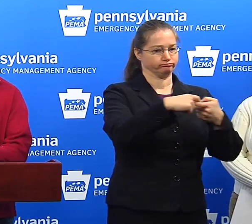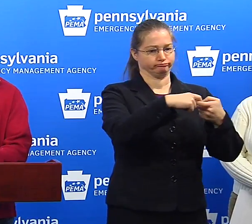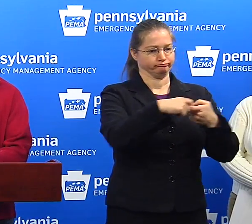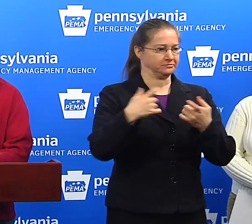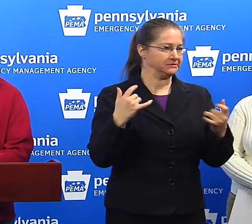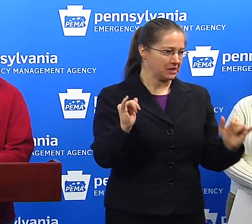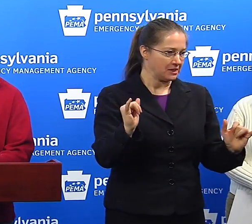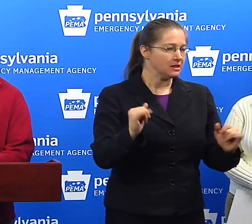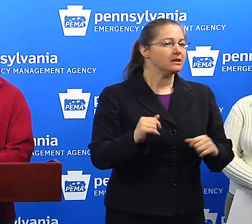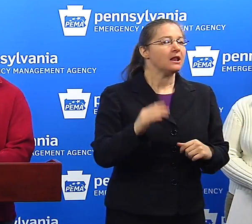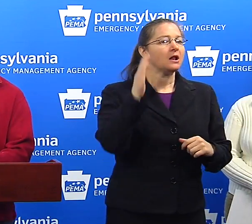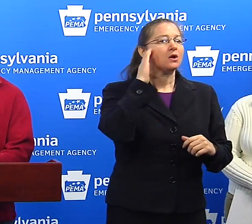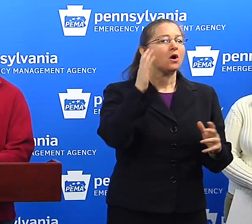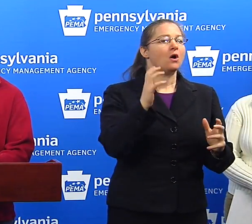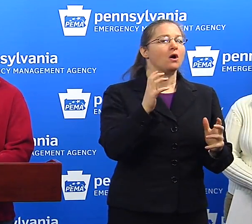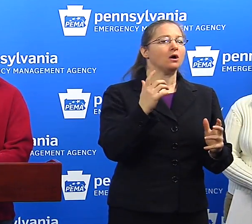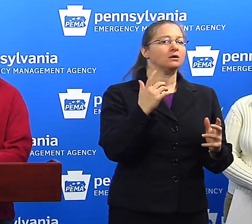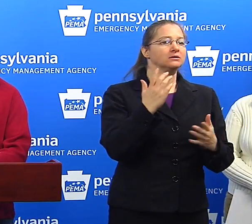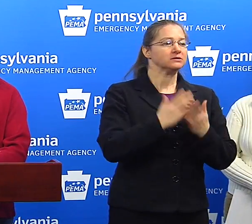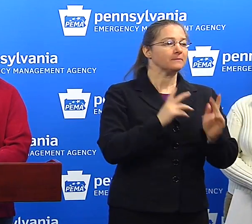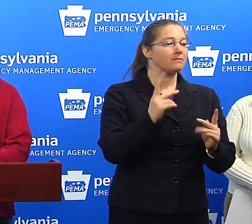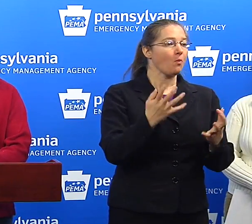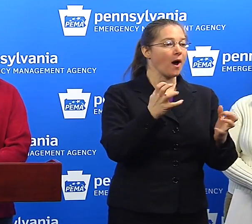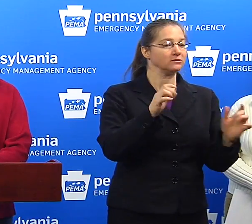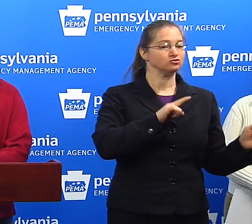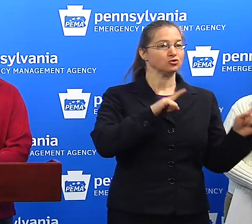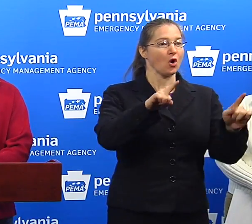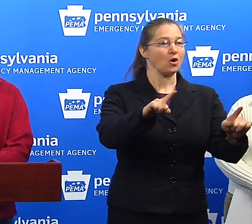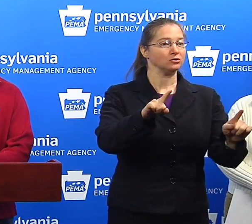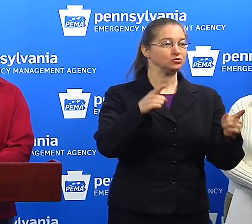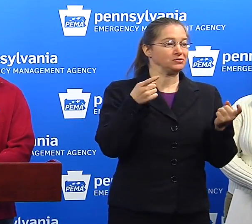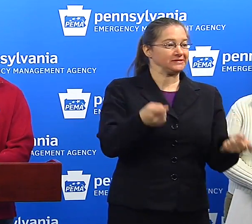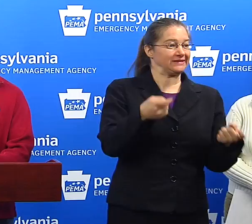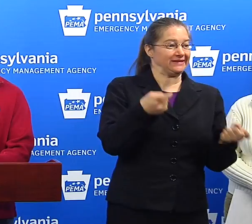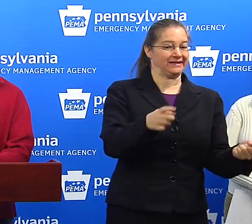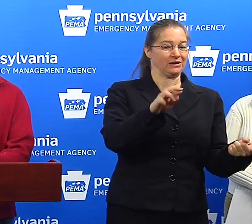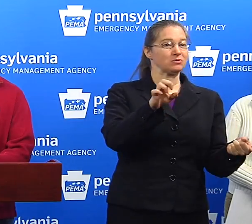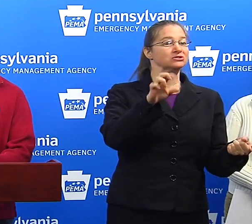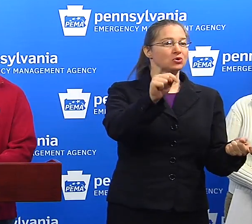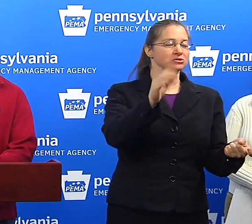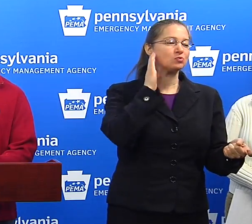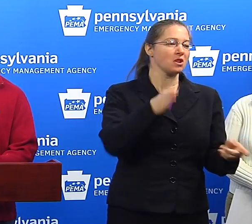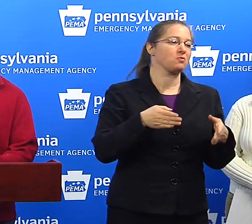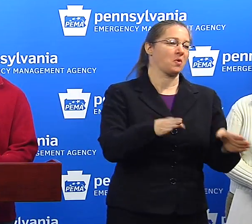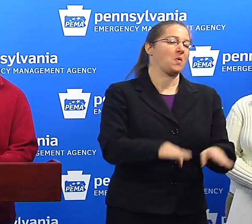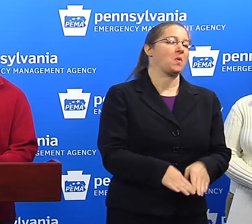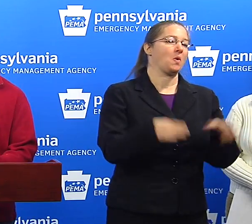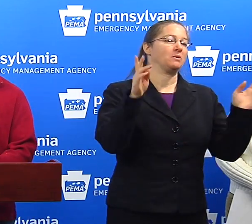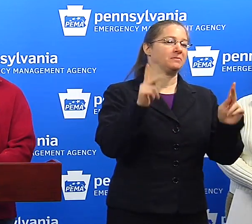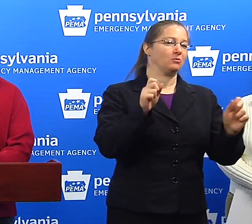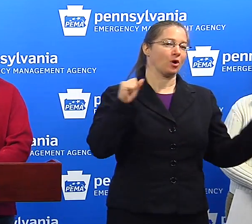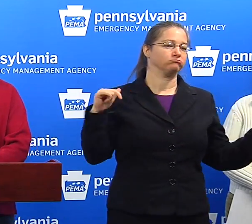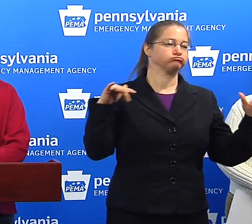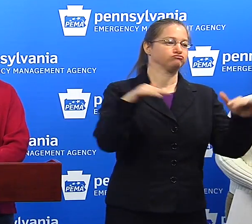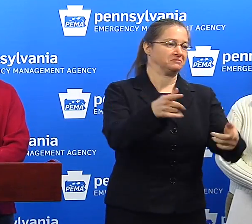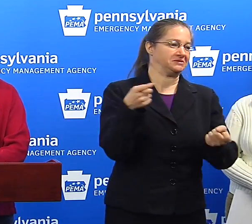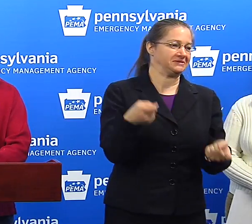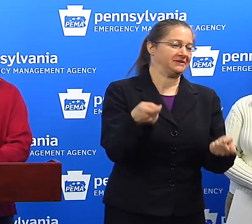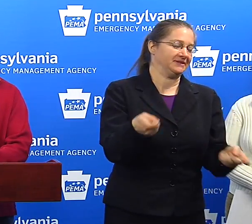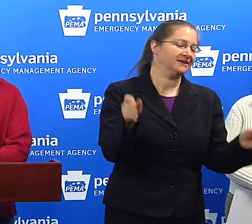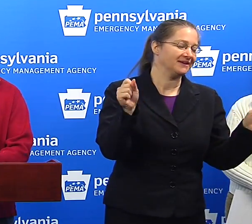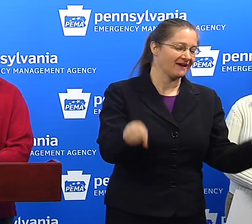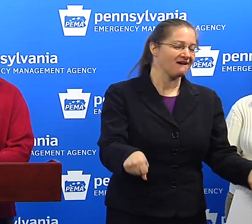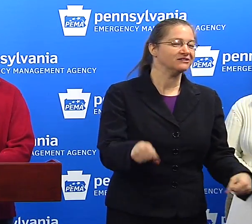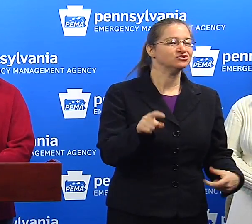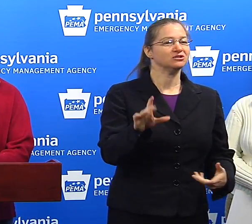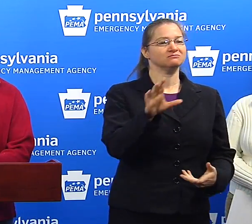of folks who are looking to get to some of our wonderful ski resorts, and we're going to get the road open so folks can do that. And we should have an estimate